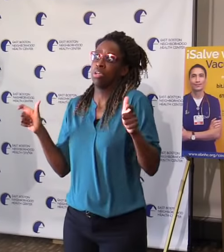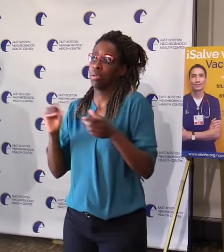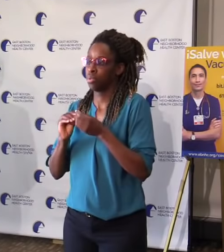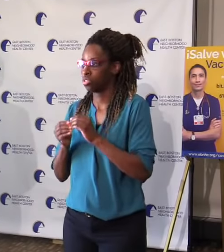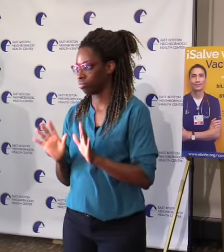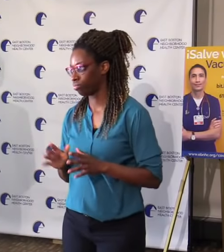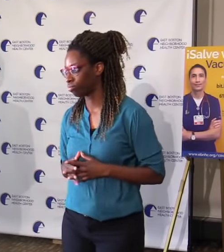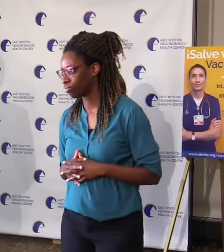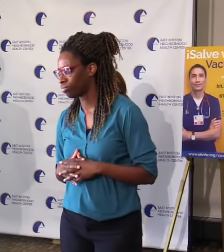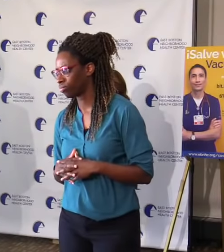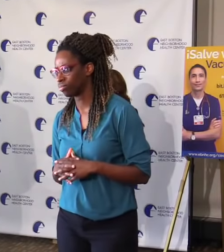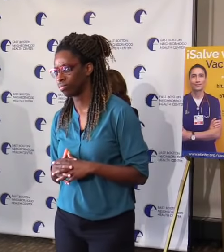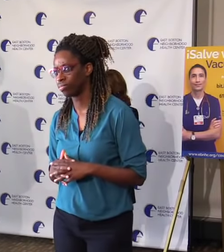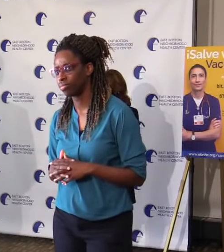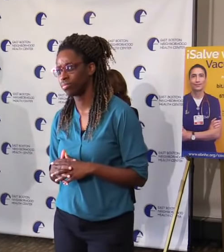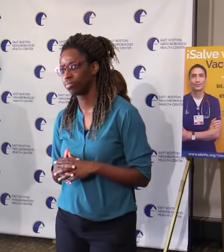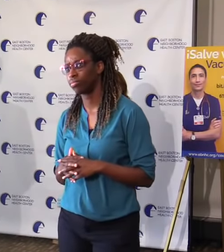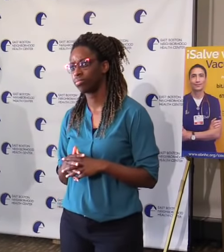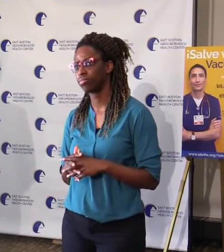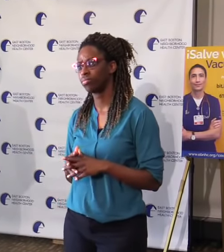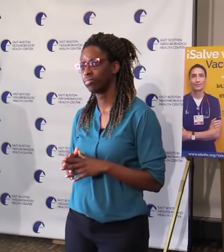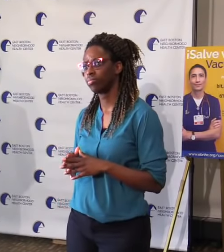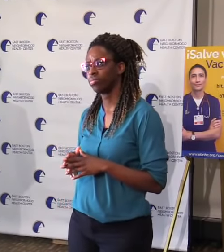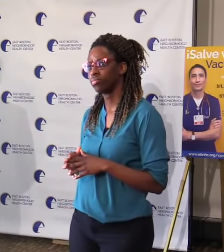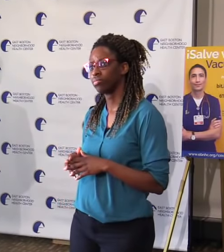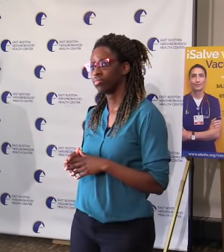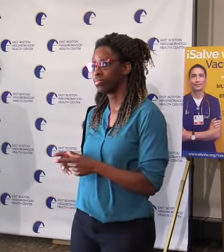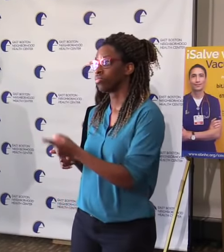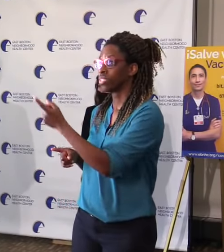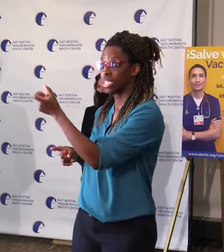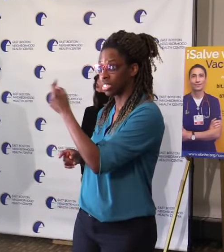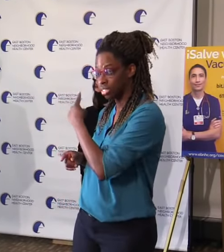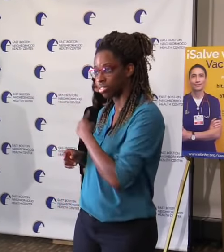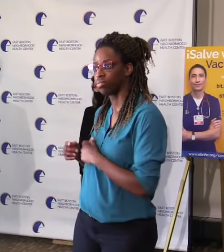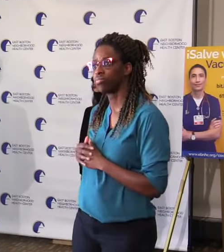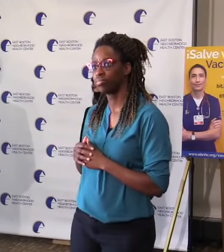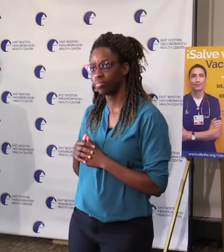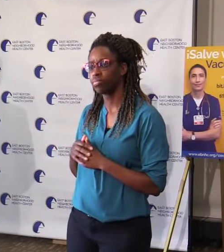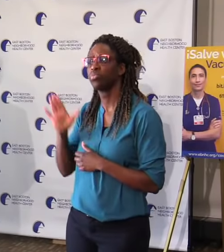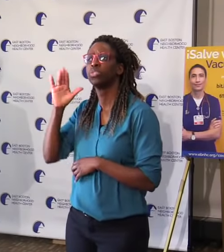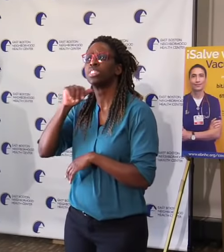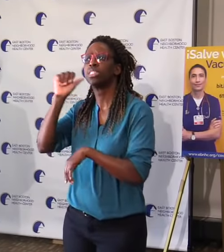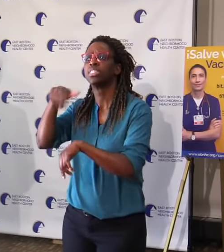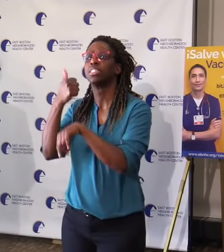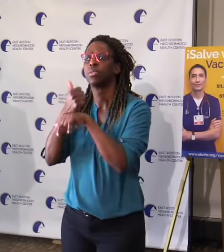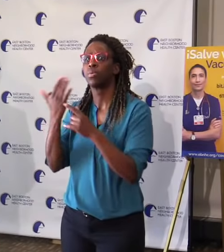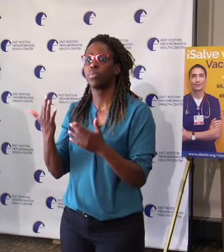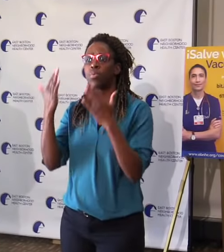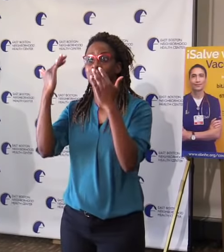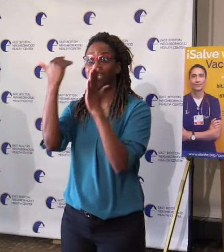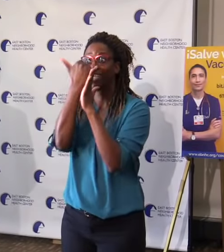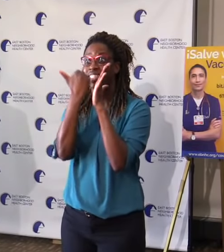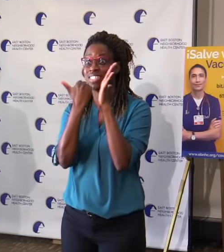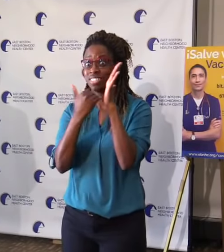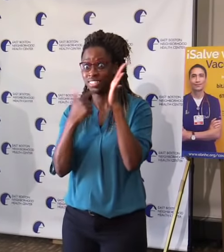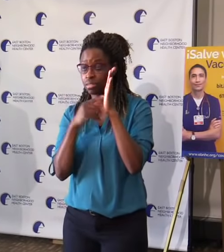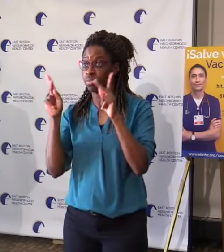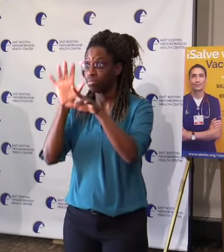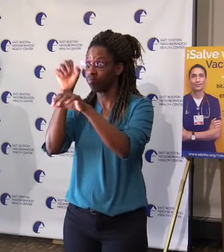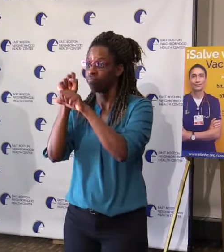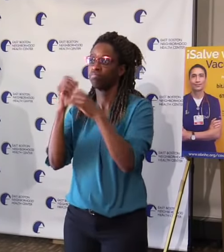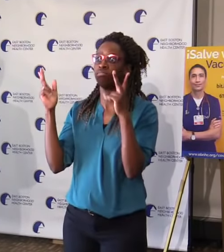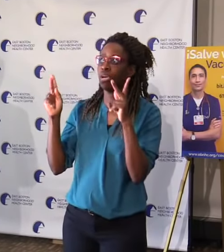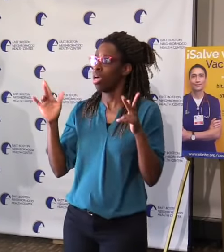list for a callback system in place to avoid what was referred to as a catalyst? For exactly that reason. If you